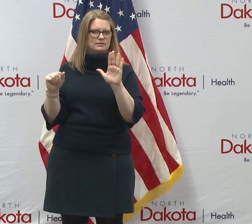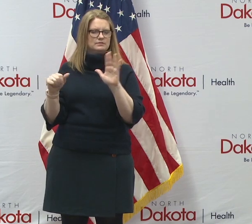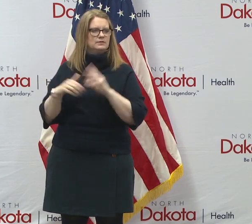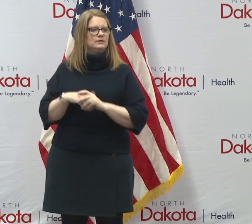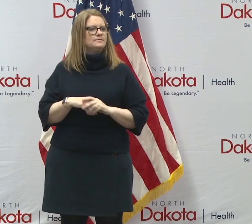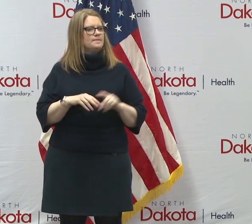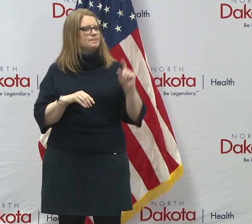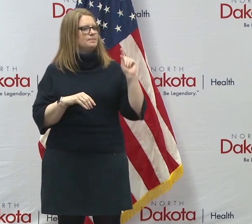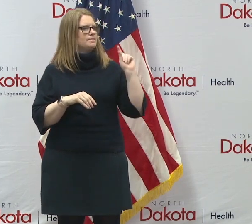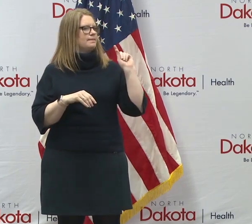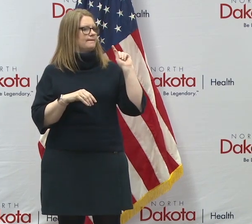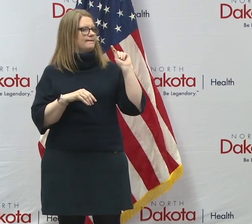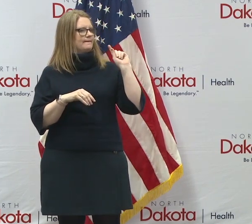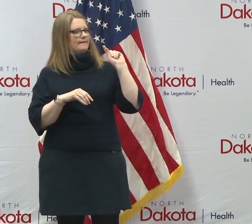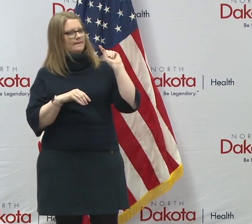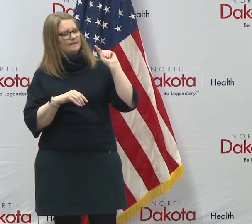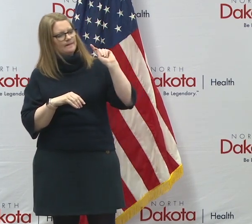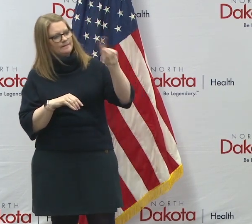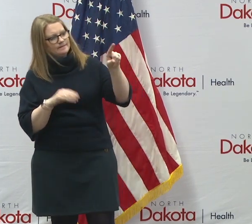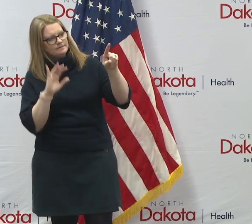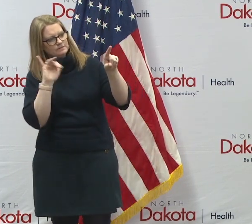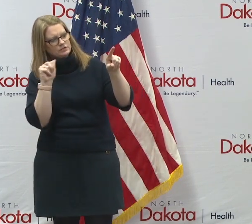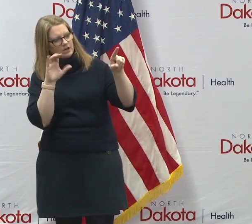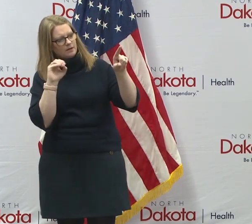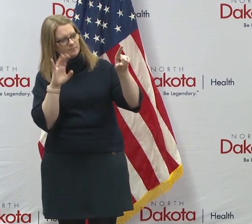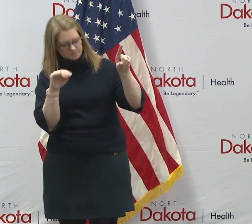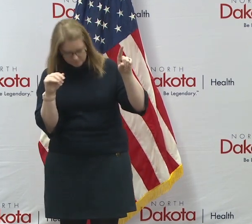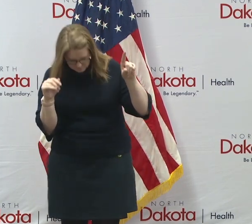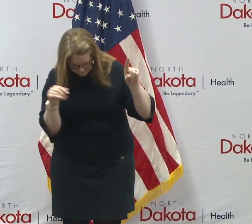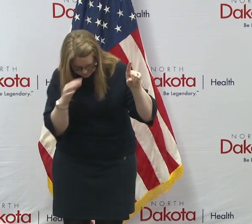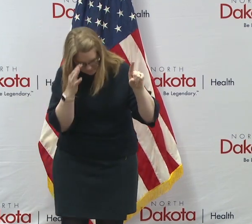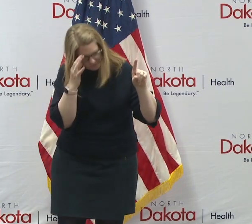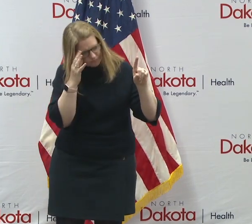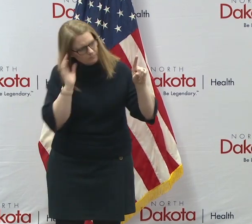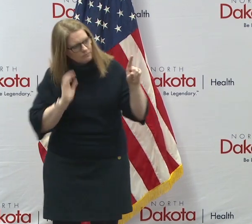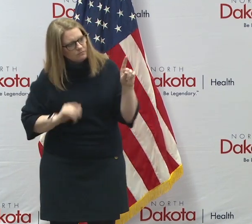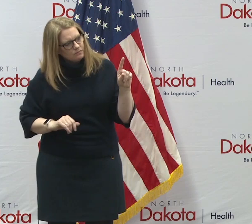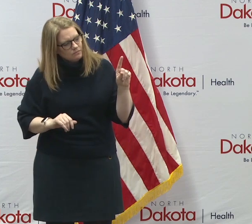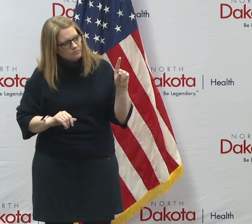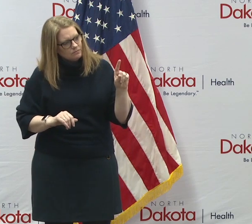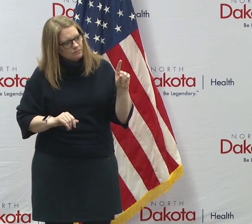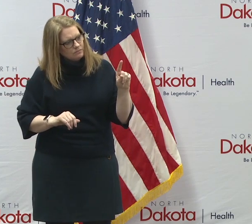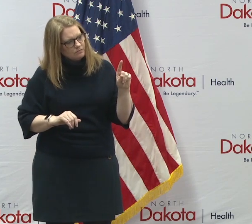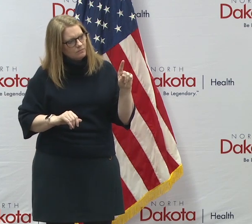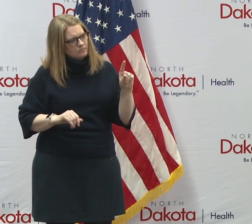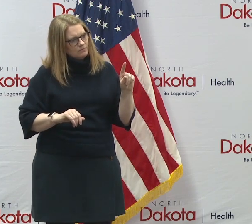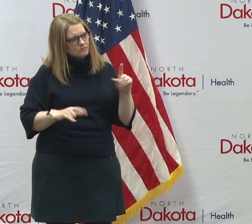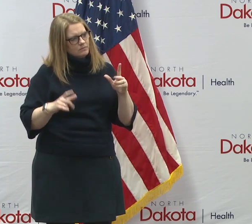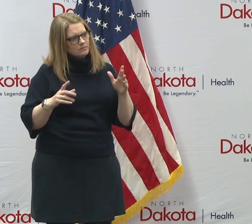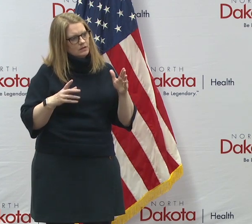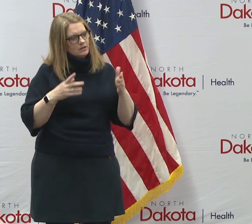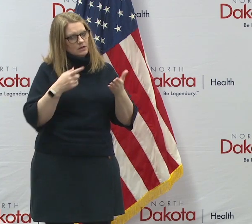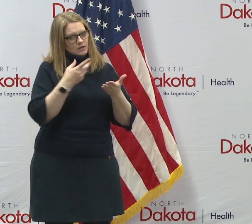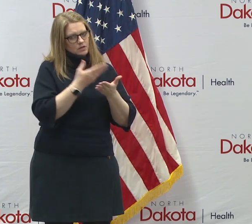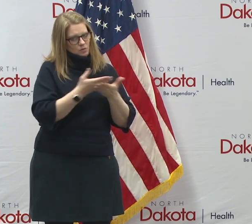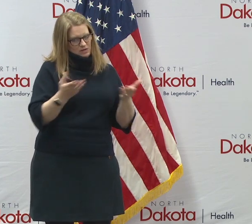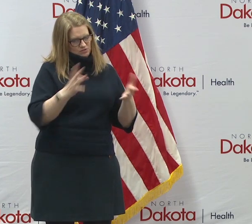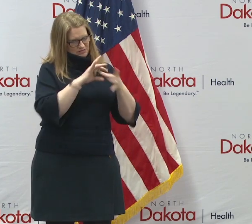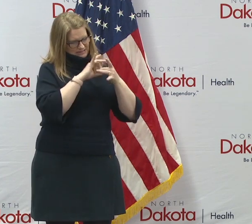Uh, going off of that, uh, in relation to being able to connect with those resources during this pandemic,